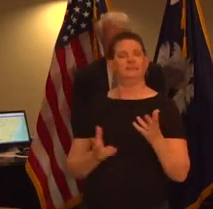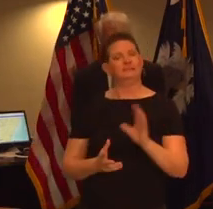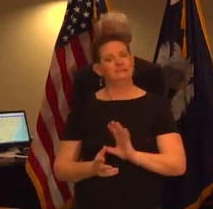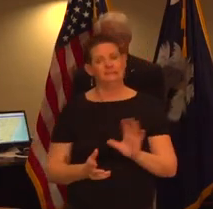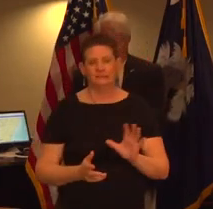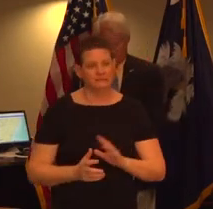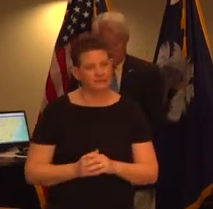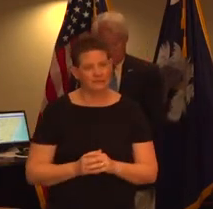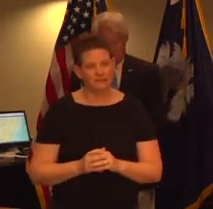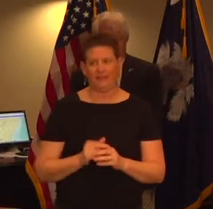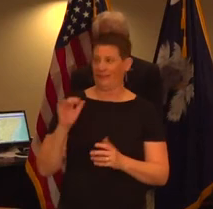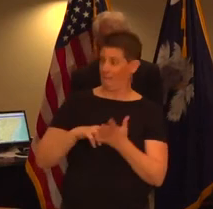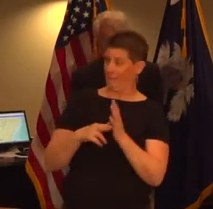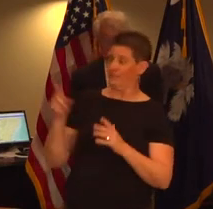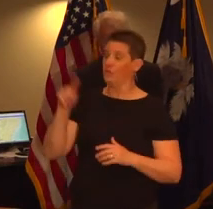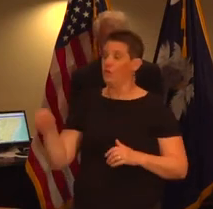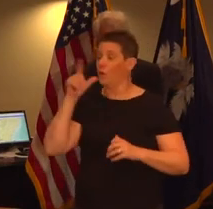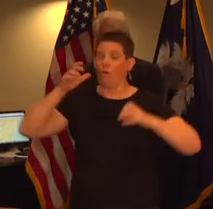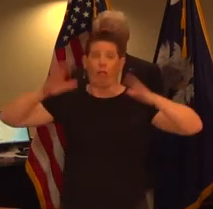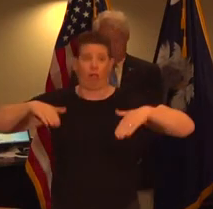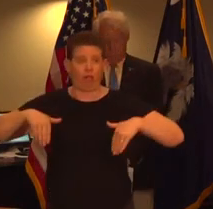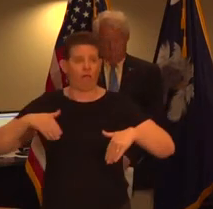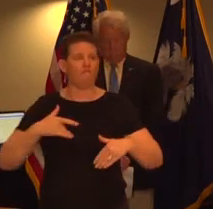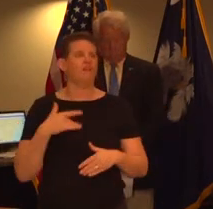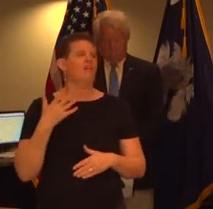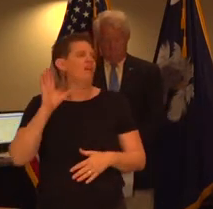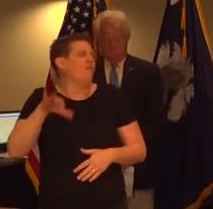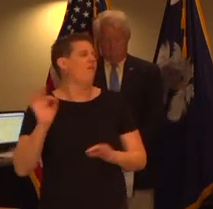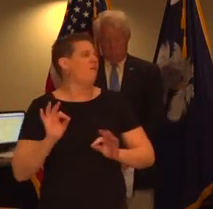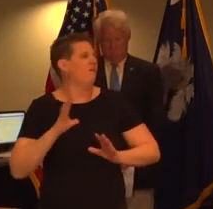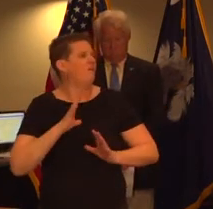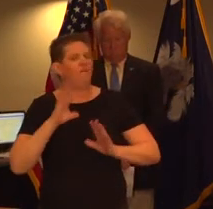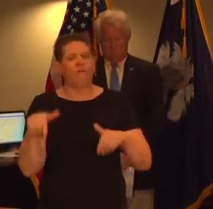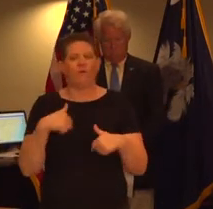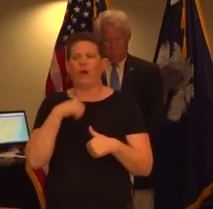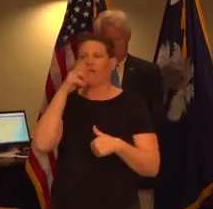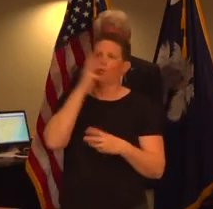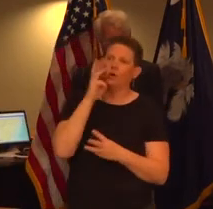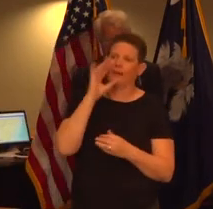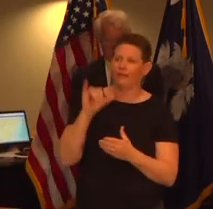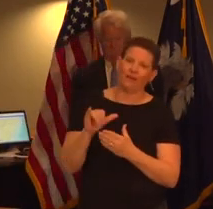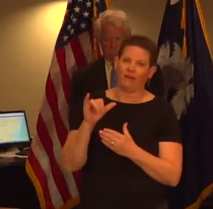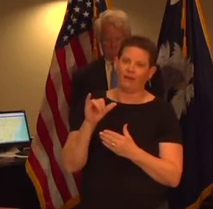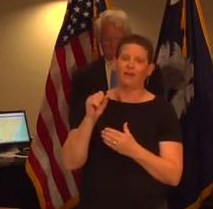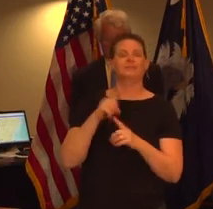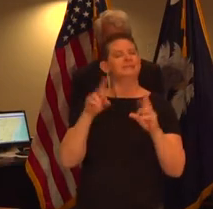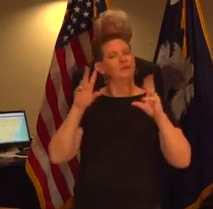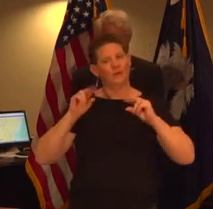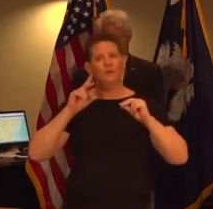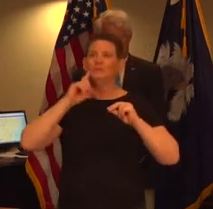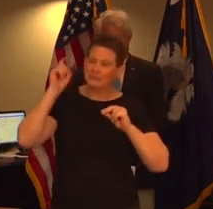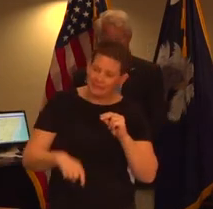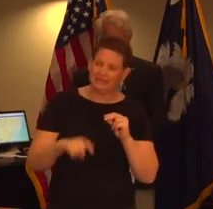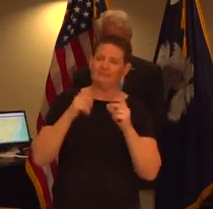it gives a false sense of security to rely on information from individuals within your community when